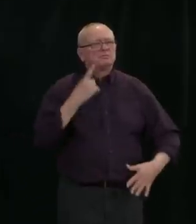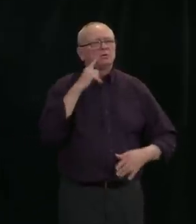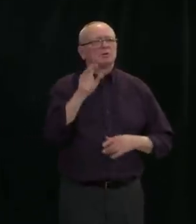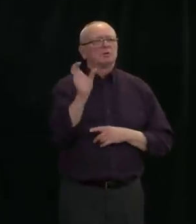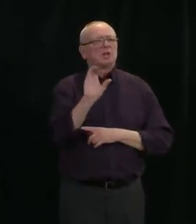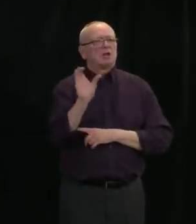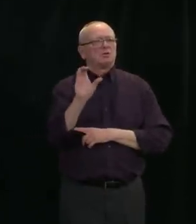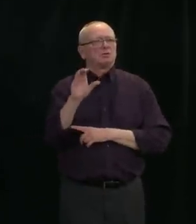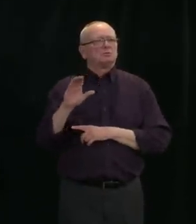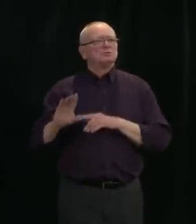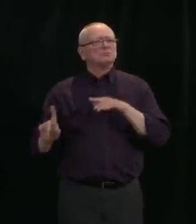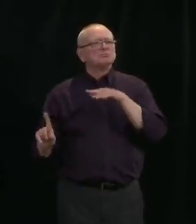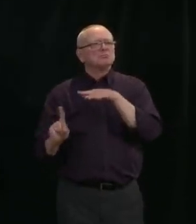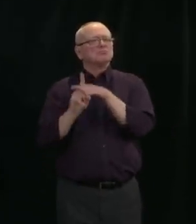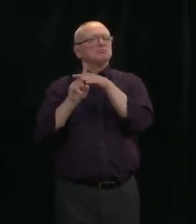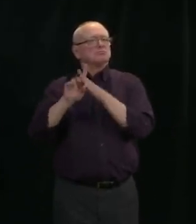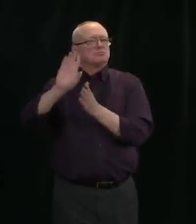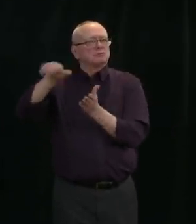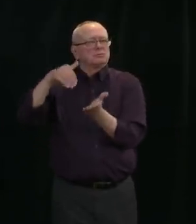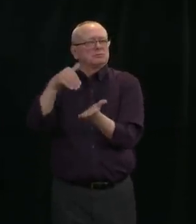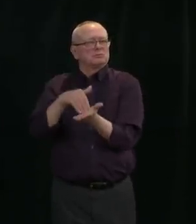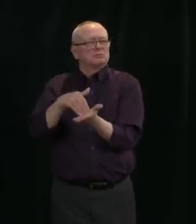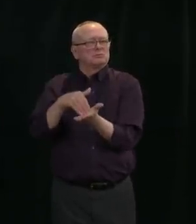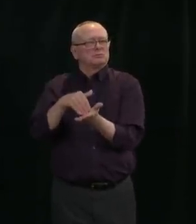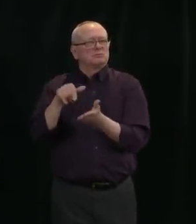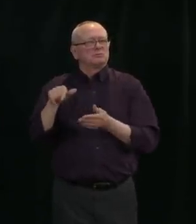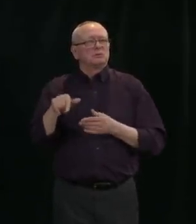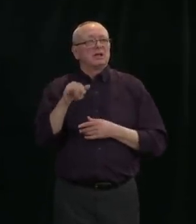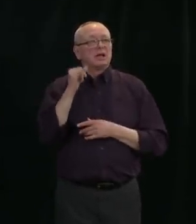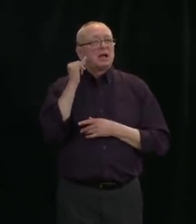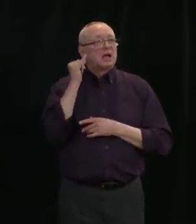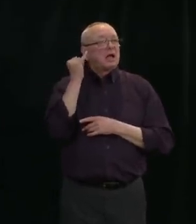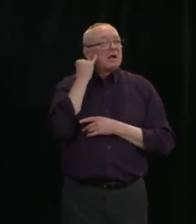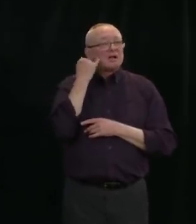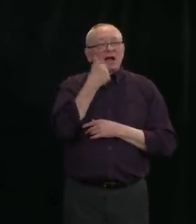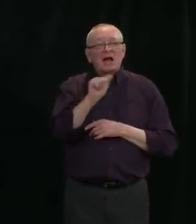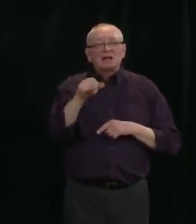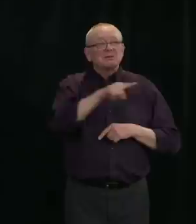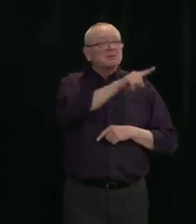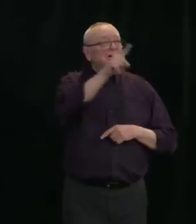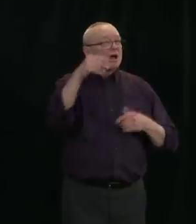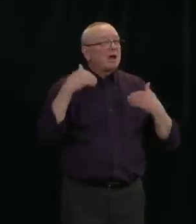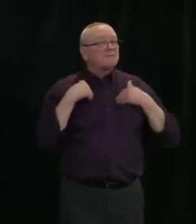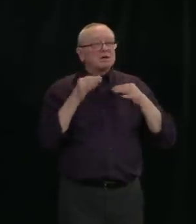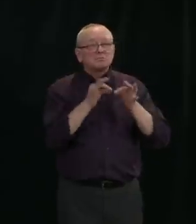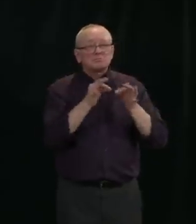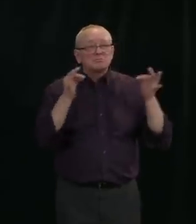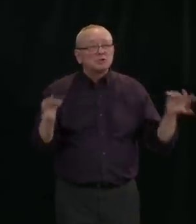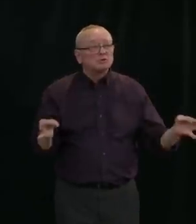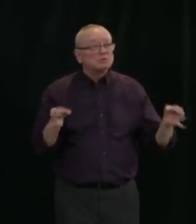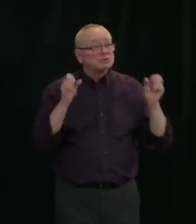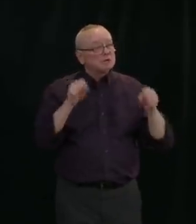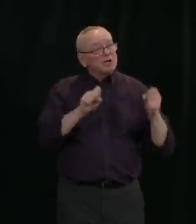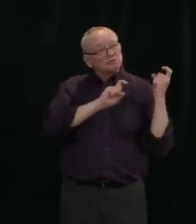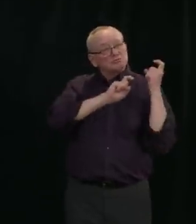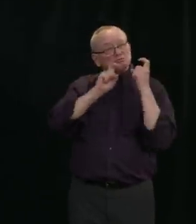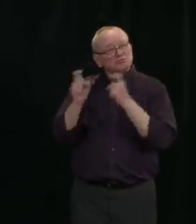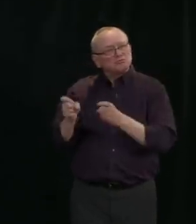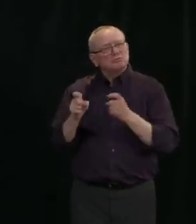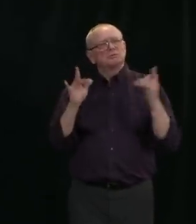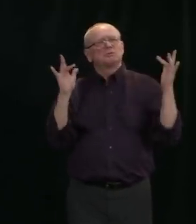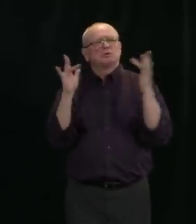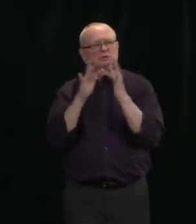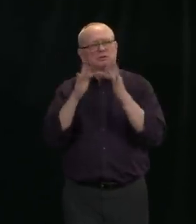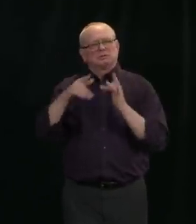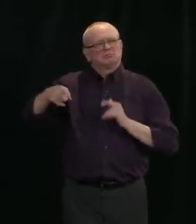any fabric to donate, I'm sure they'd love to hear from you. The mobilization of our province to fight COVID extends beyond